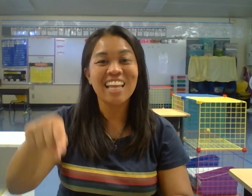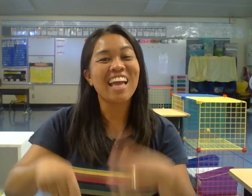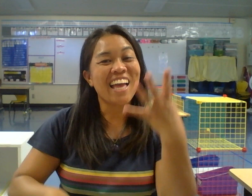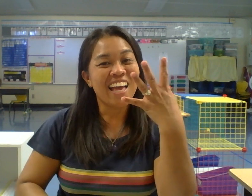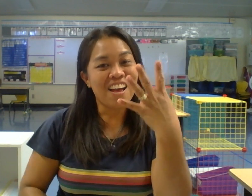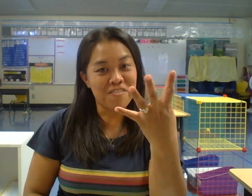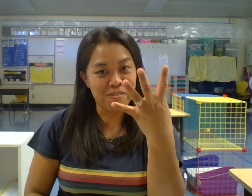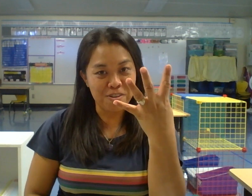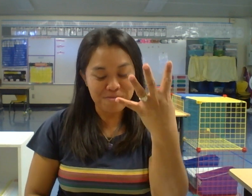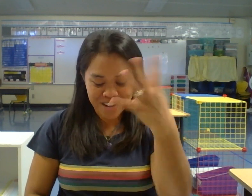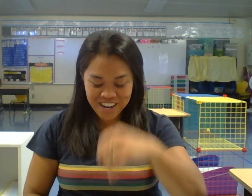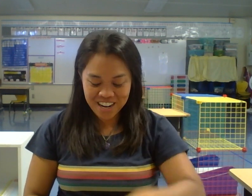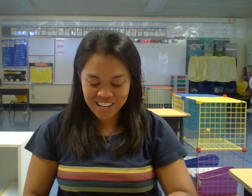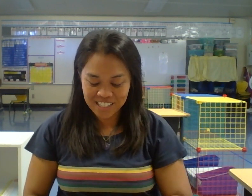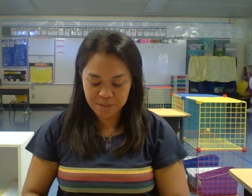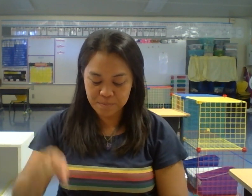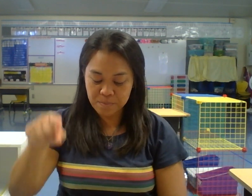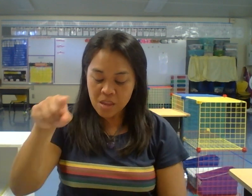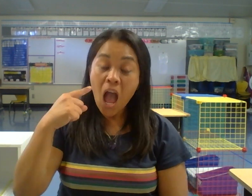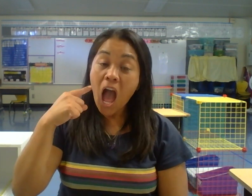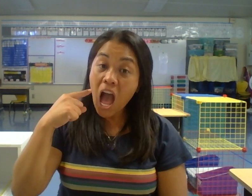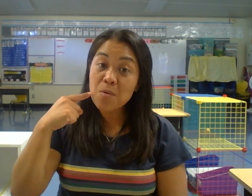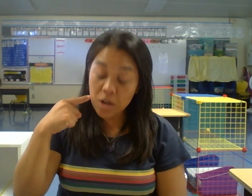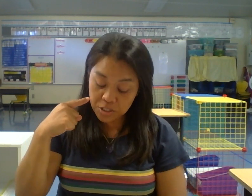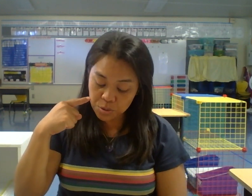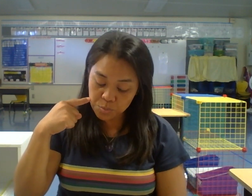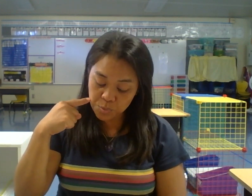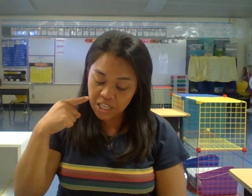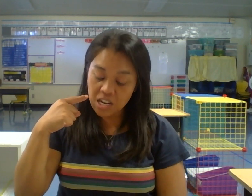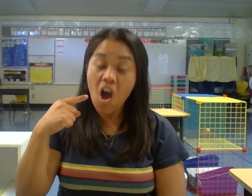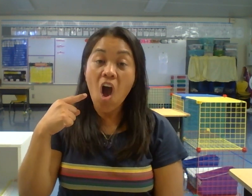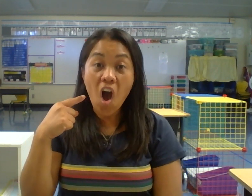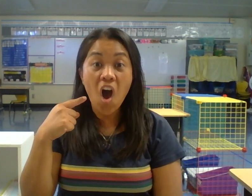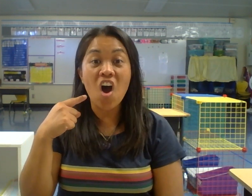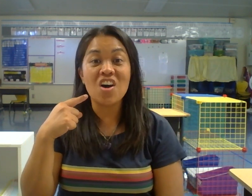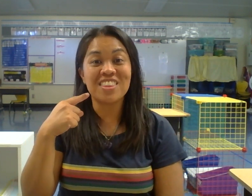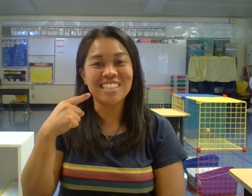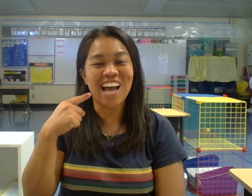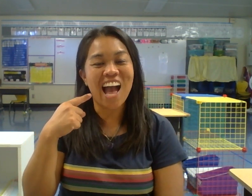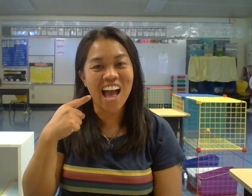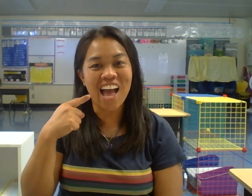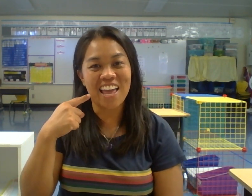Four words. I want to read all the time.